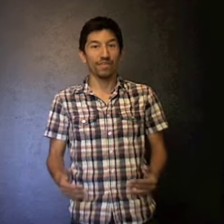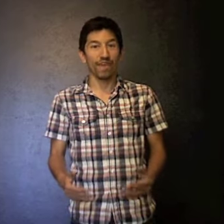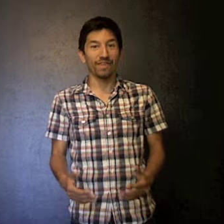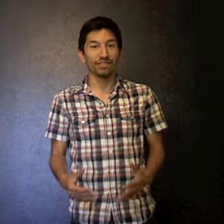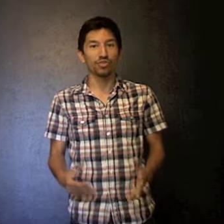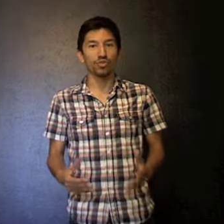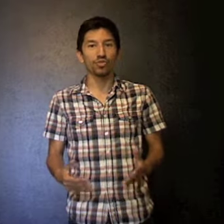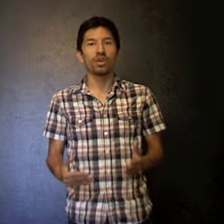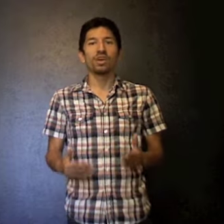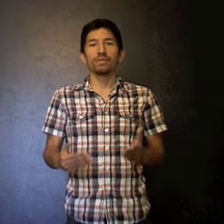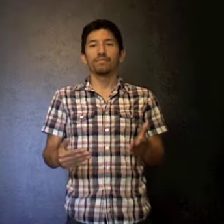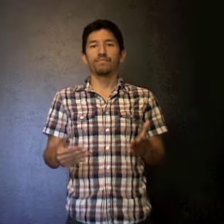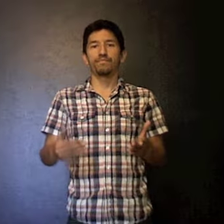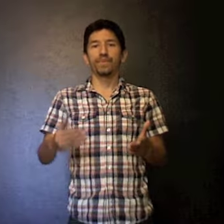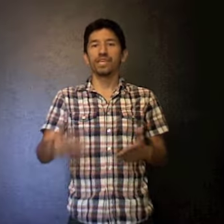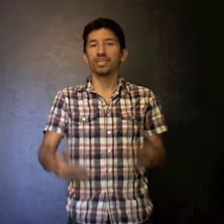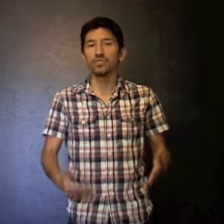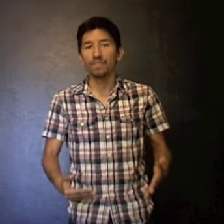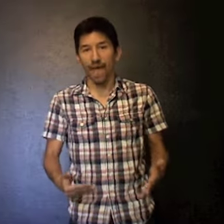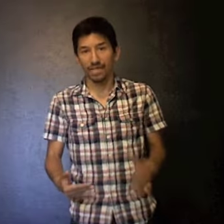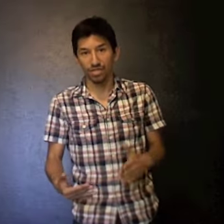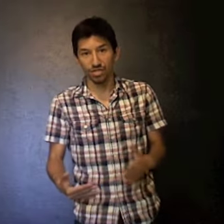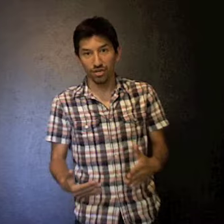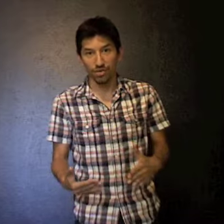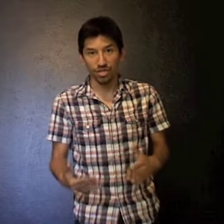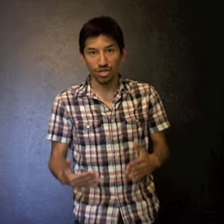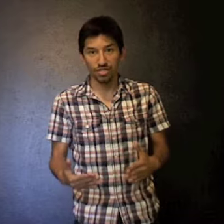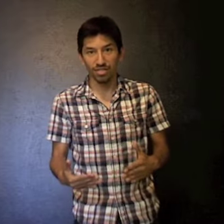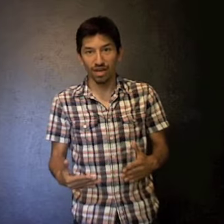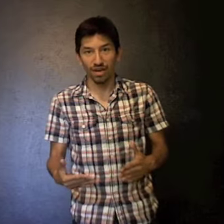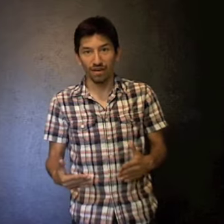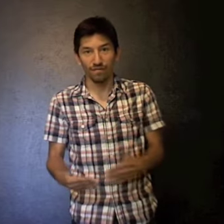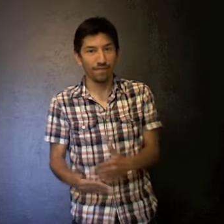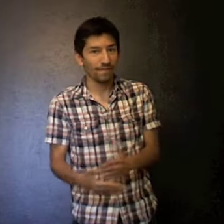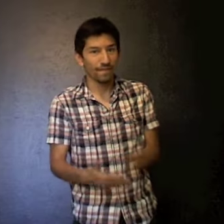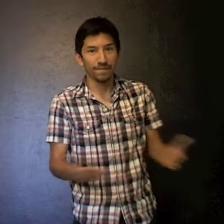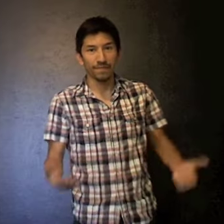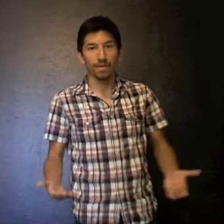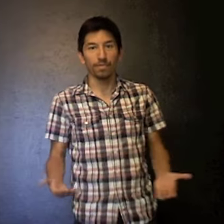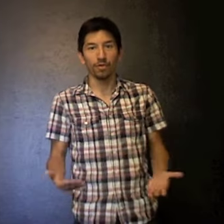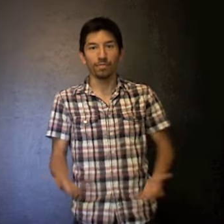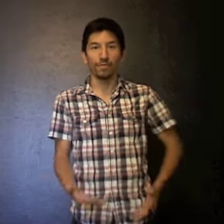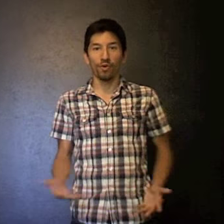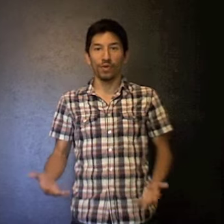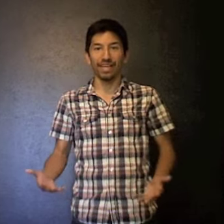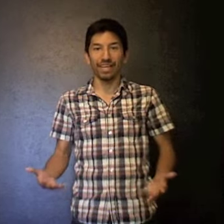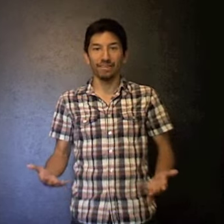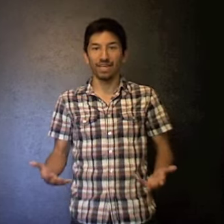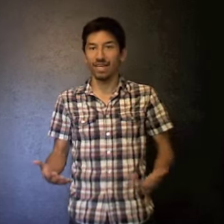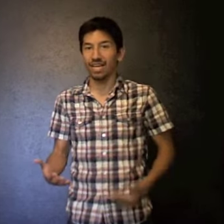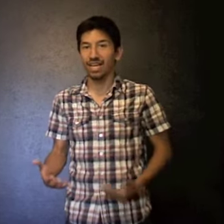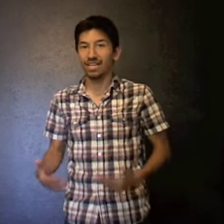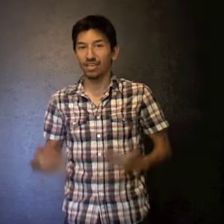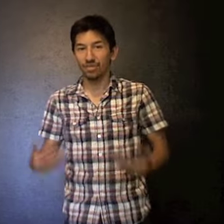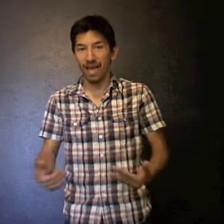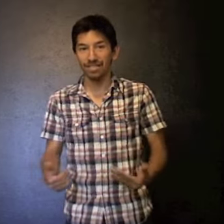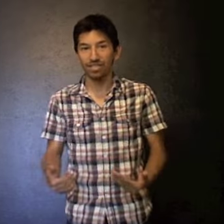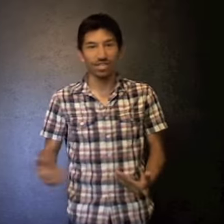having to be a youth pastor to a church of 50 people before we can be the youth pastor to the